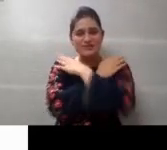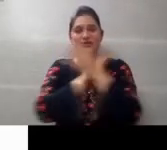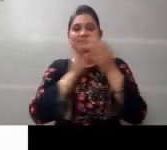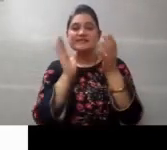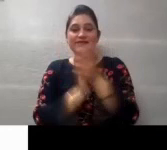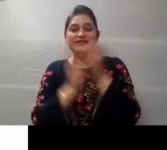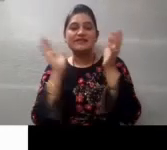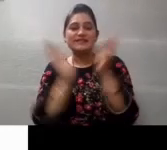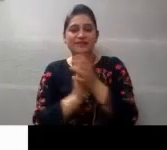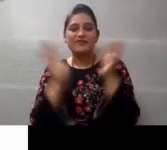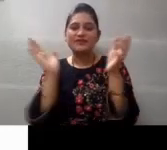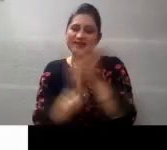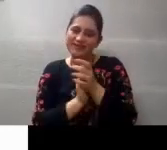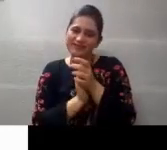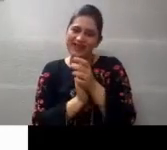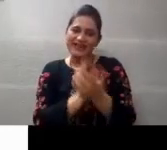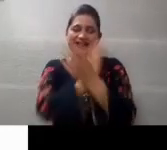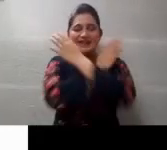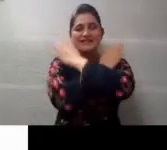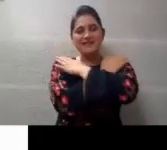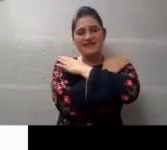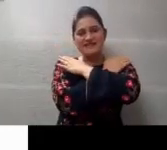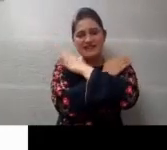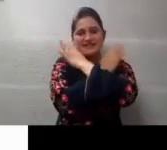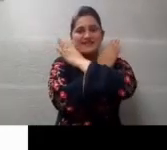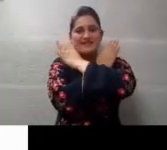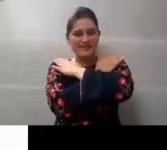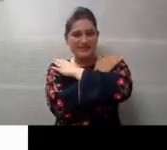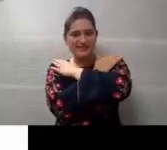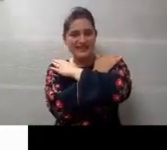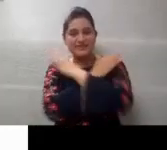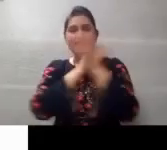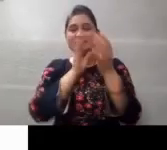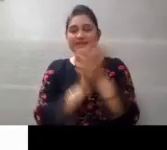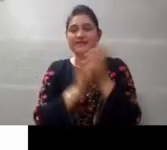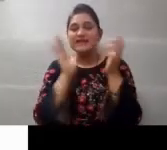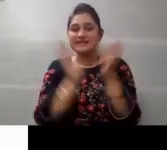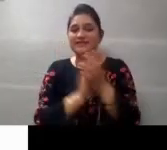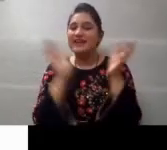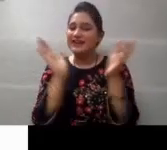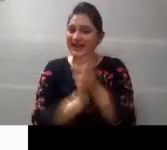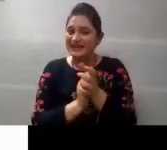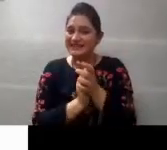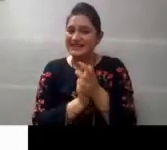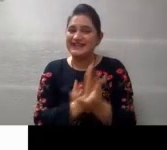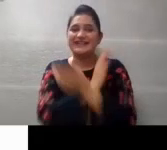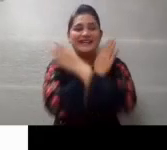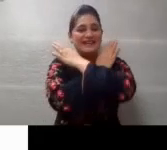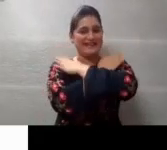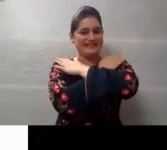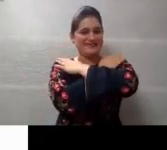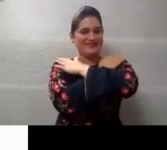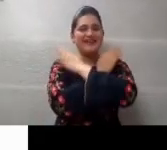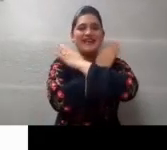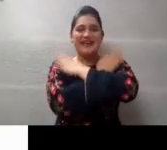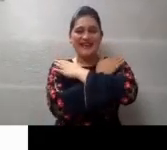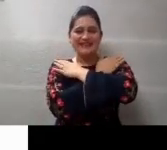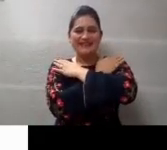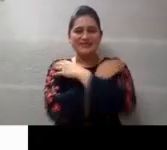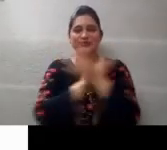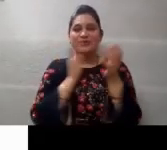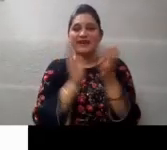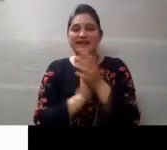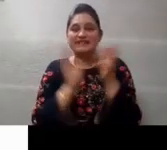72, 73, 74, 75. 76, 77, 78, 79, 80. 81,